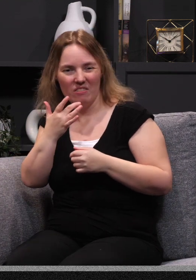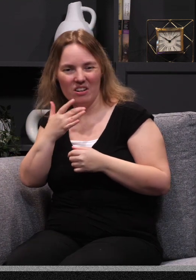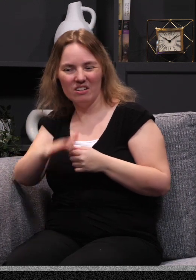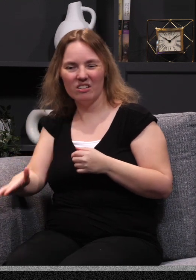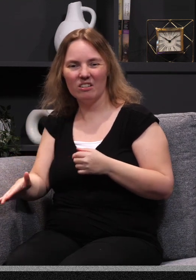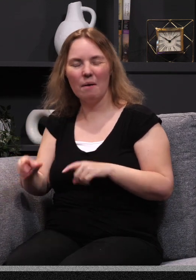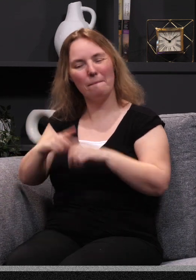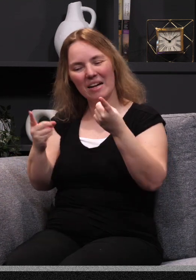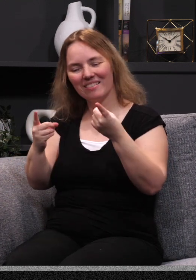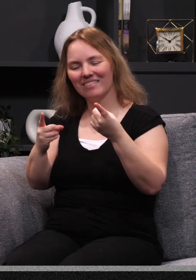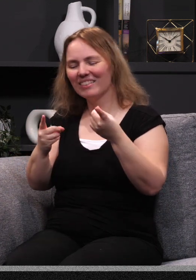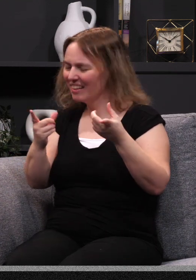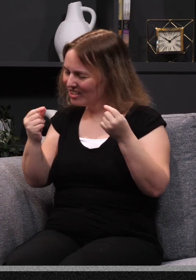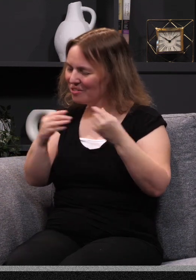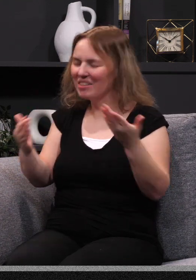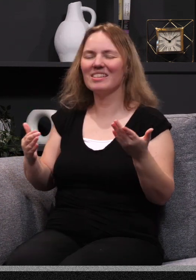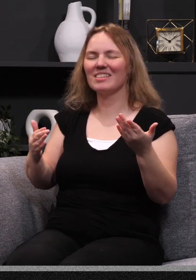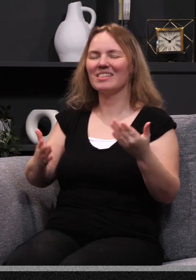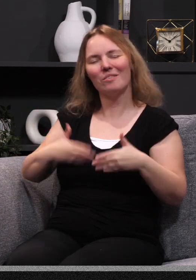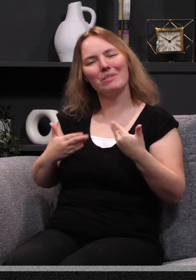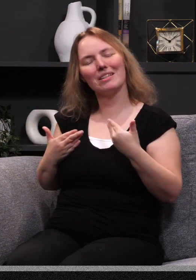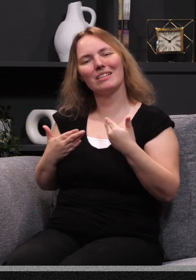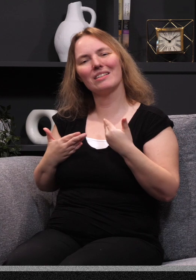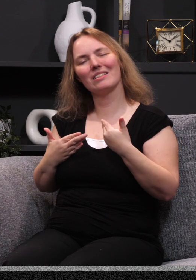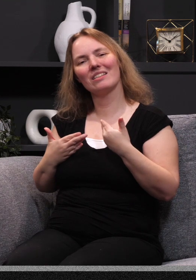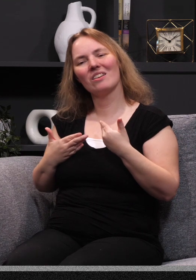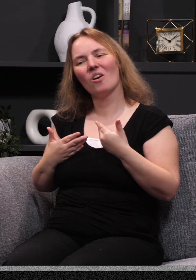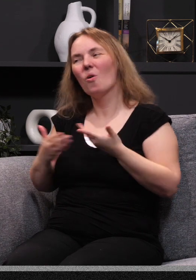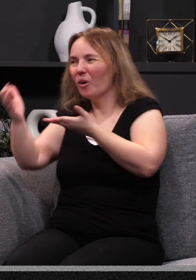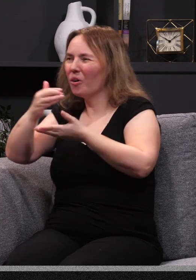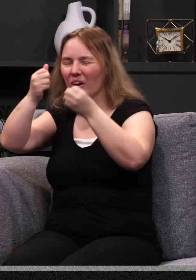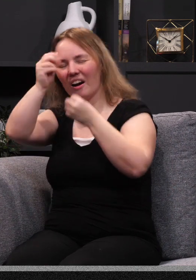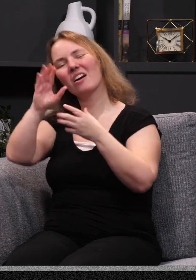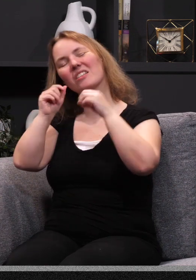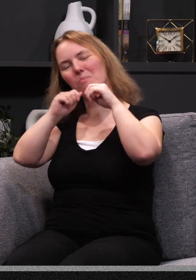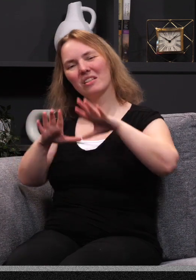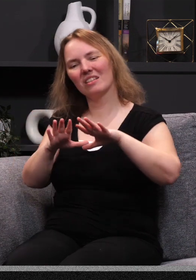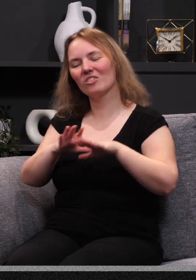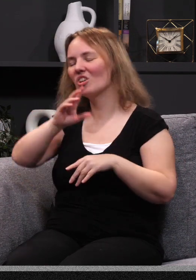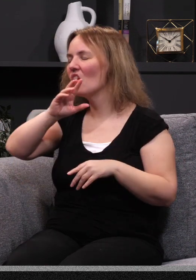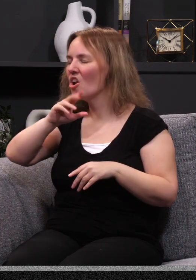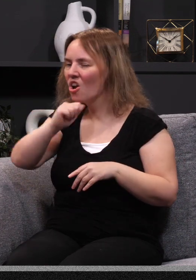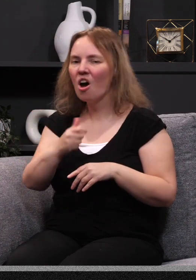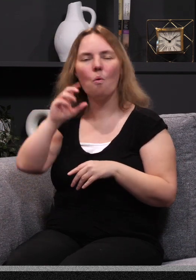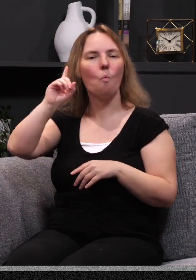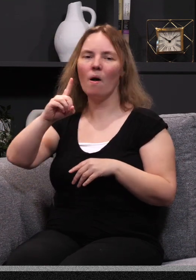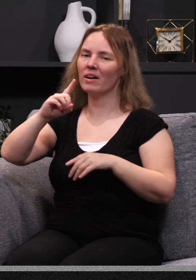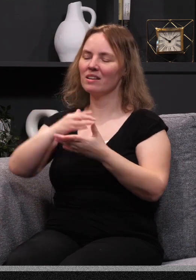do certain things that make us pleased with them. We can do certain things that you may say earn God's blessing. But there is not a single thing you